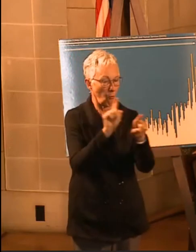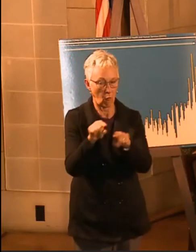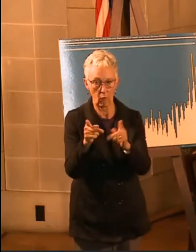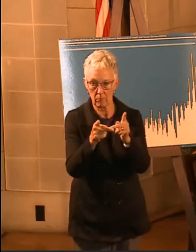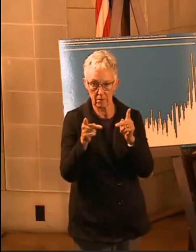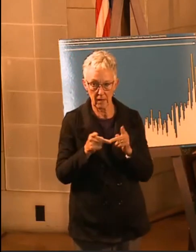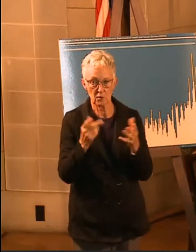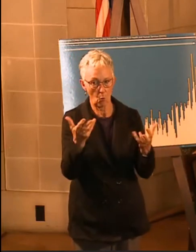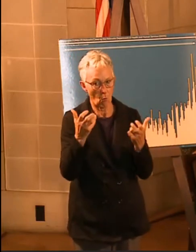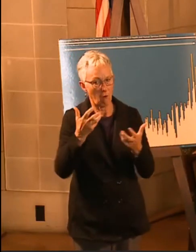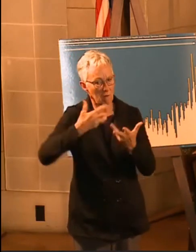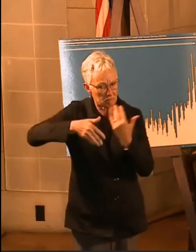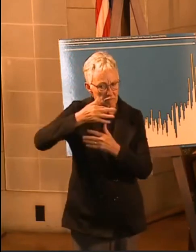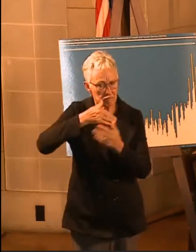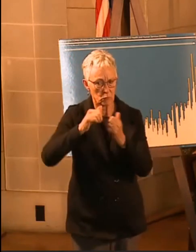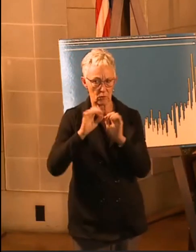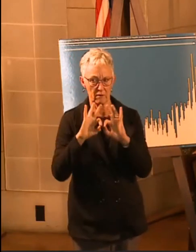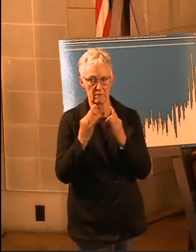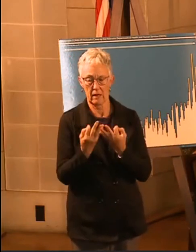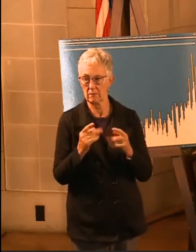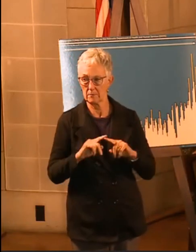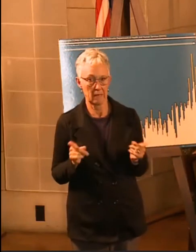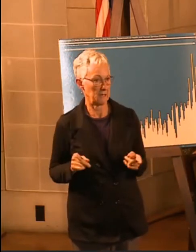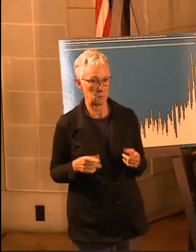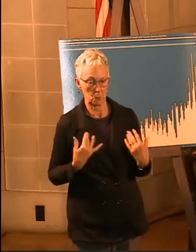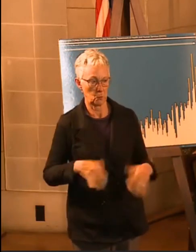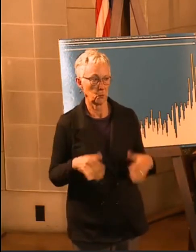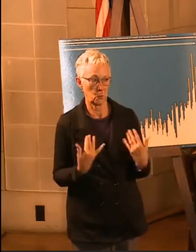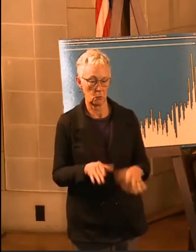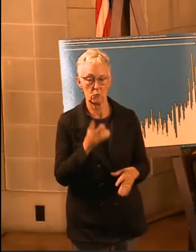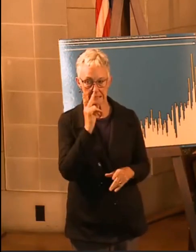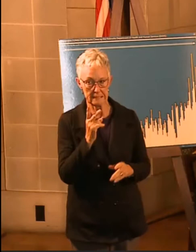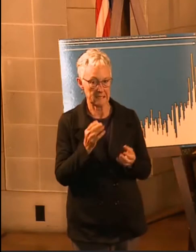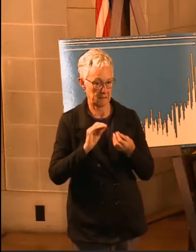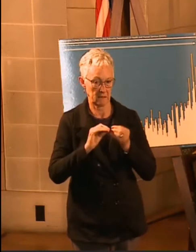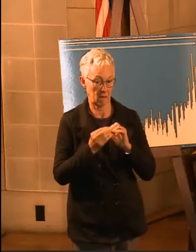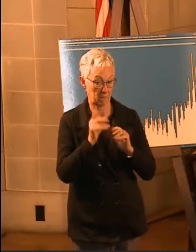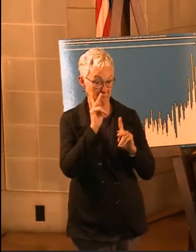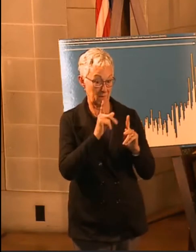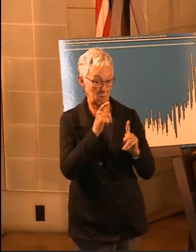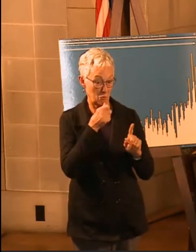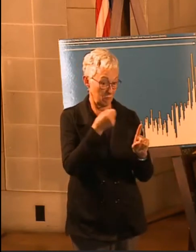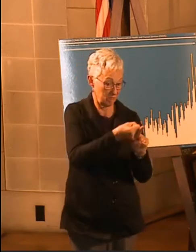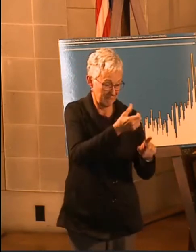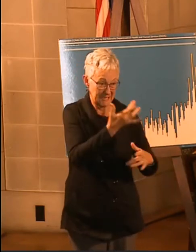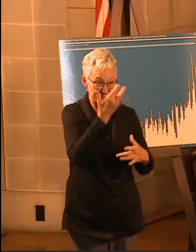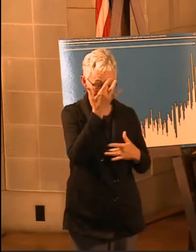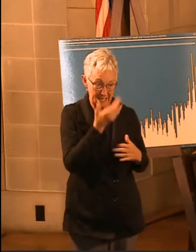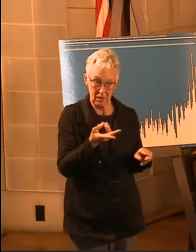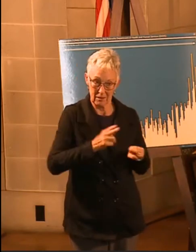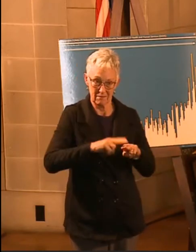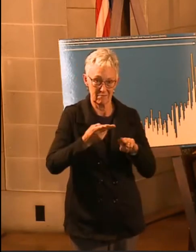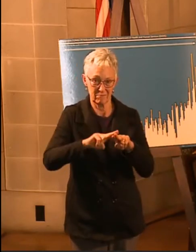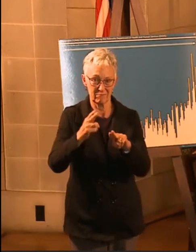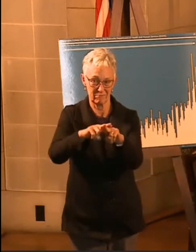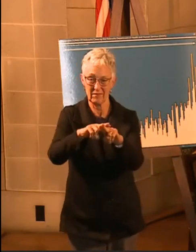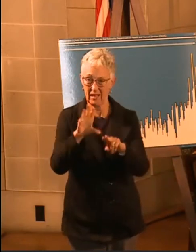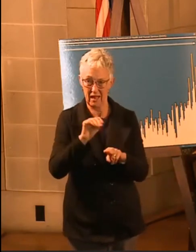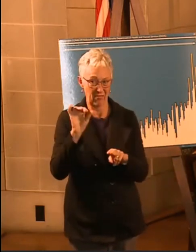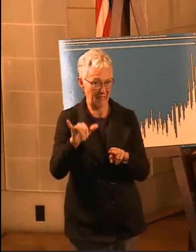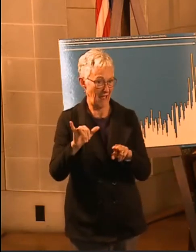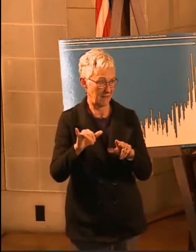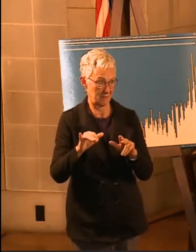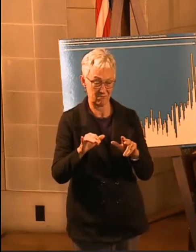we still have the virus in our community. And as these increasing number of hospitalizations demonstrate, that it is, in some cases, spreading